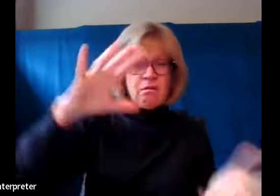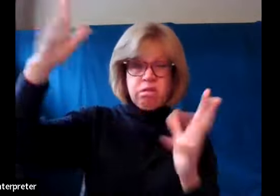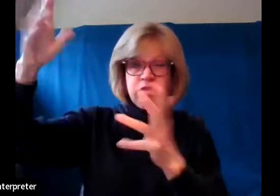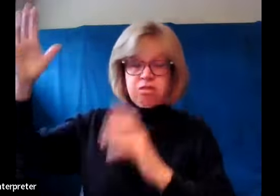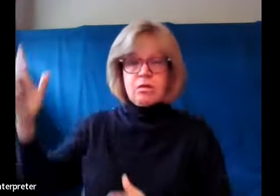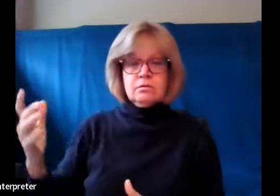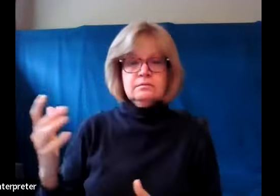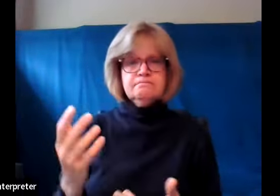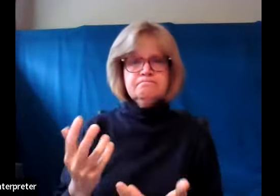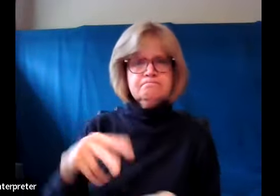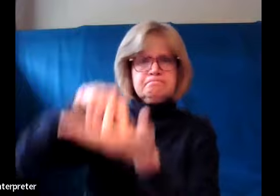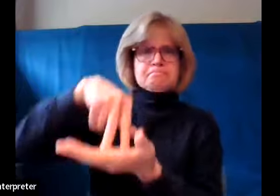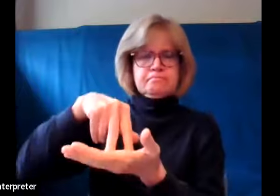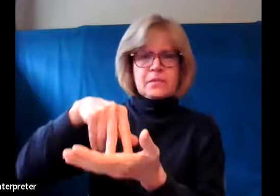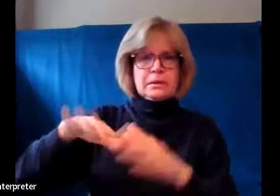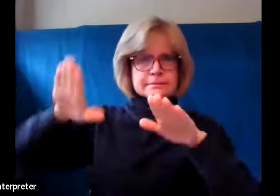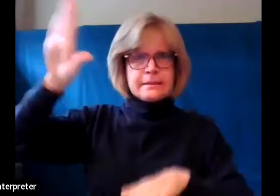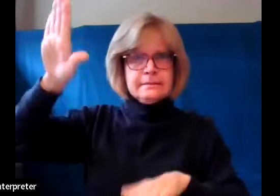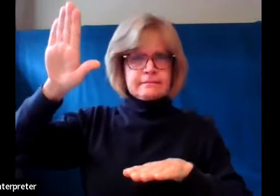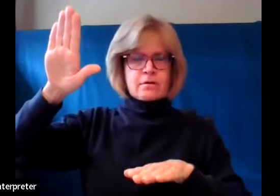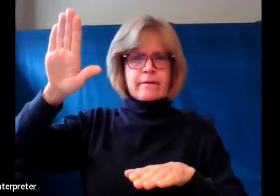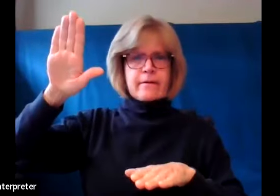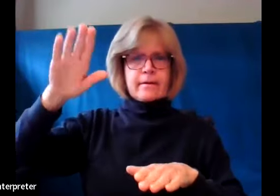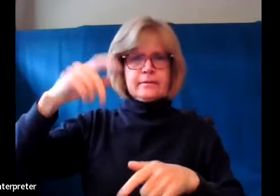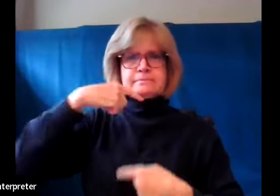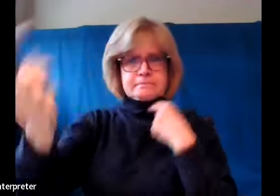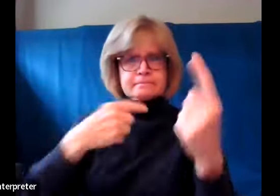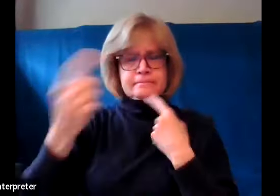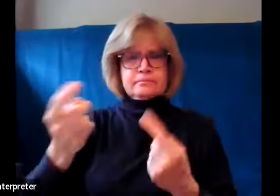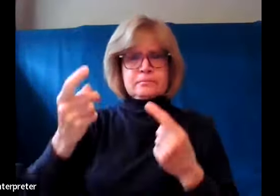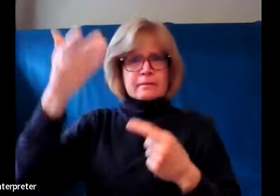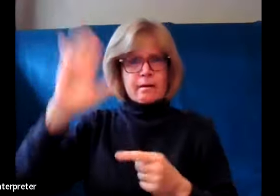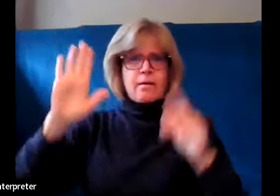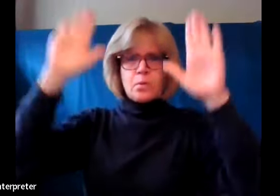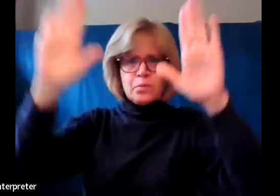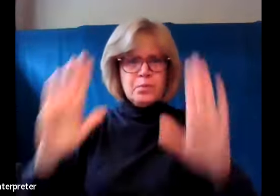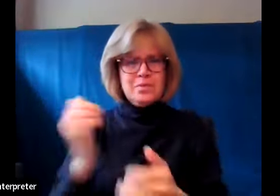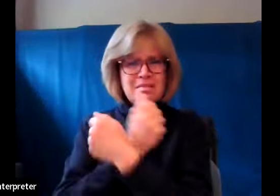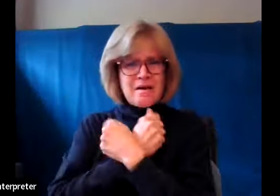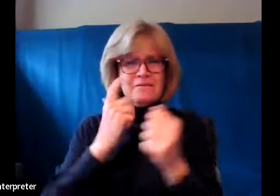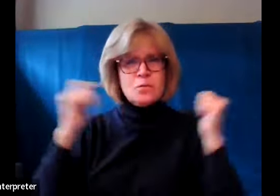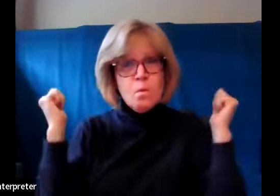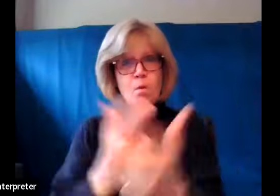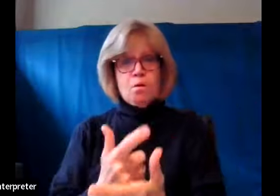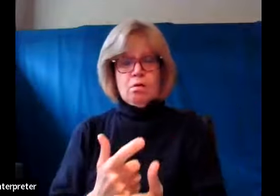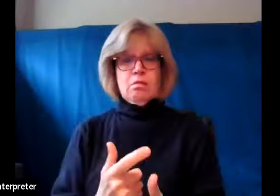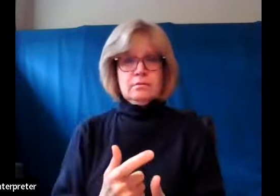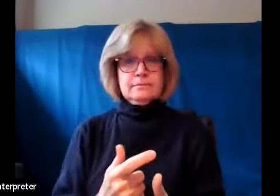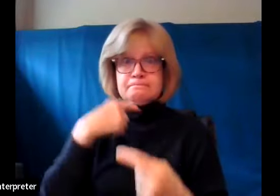going on and testify to the wondrous love that God has for each and every one of us.